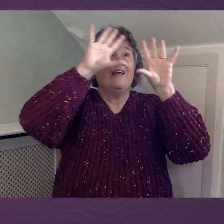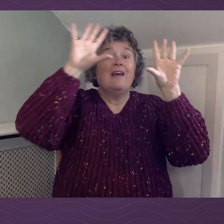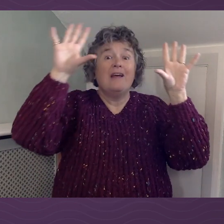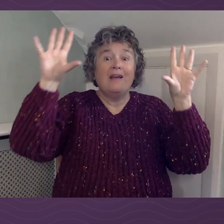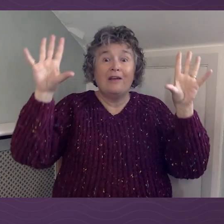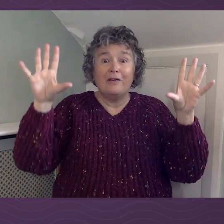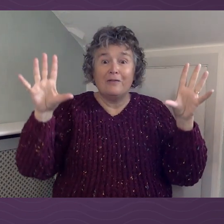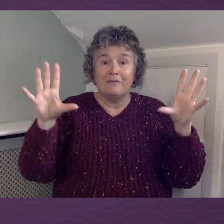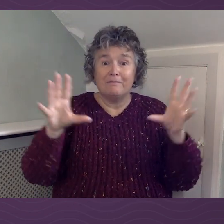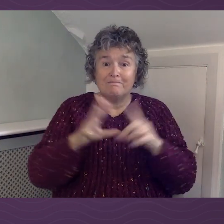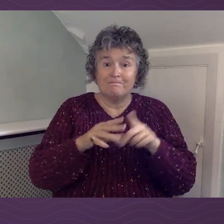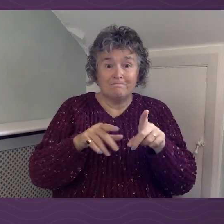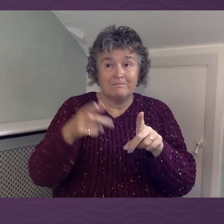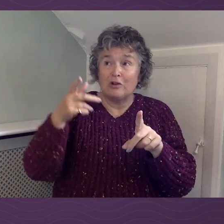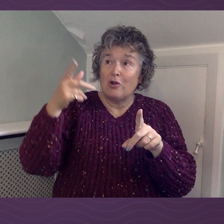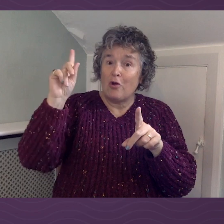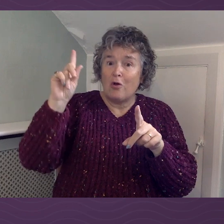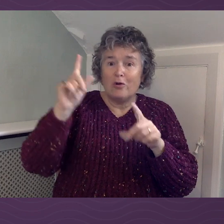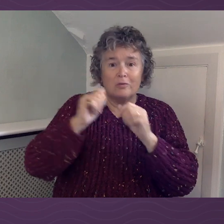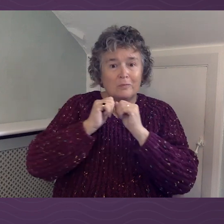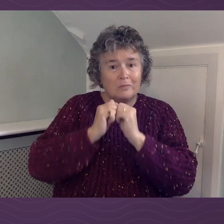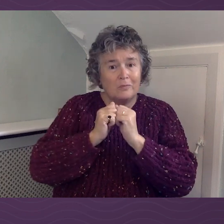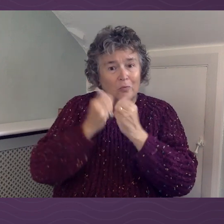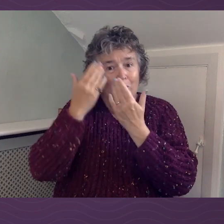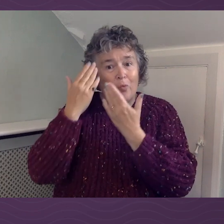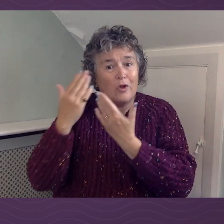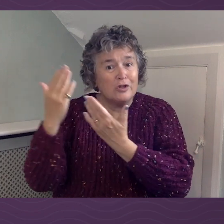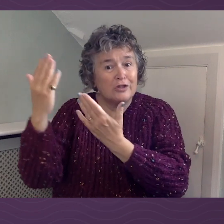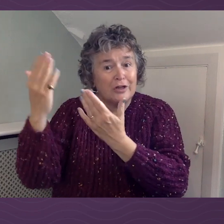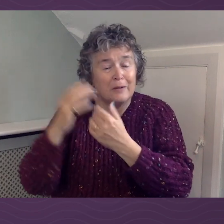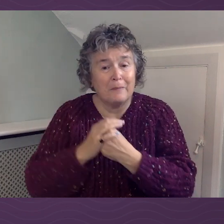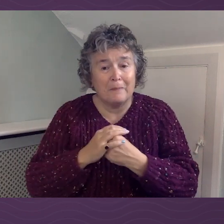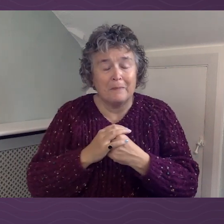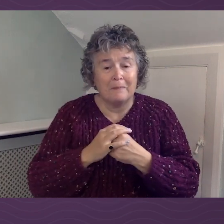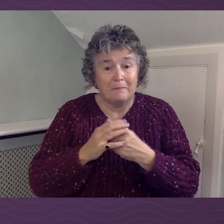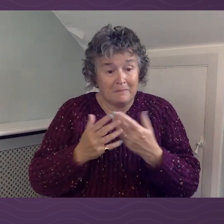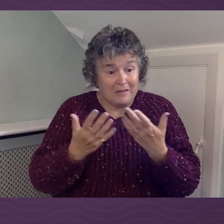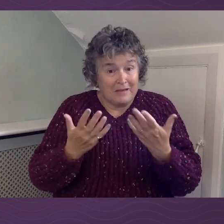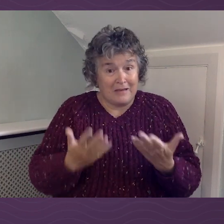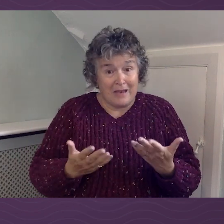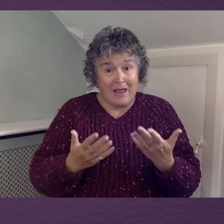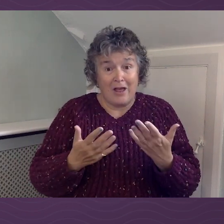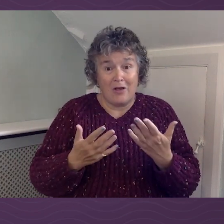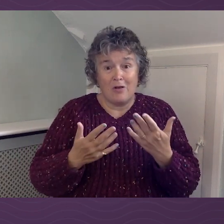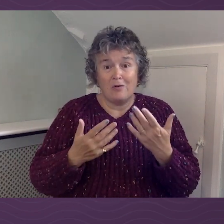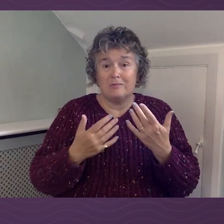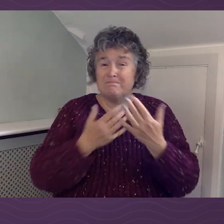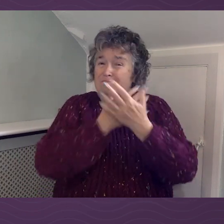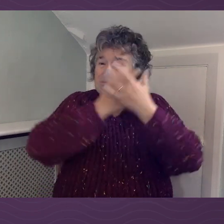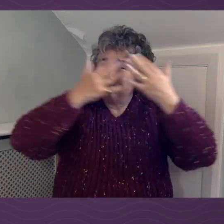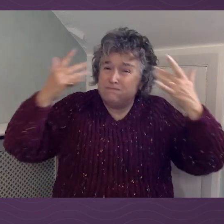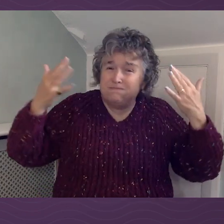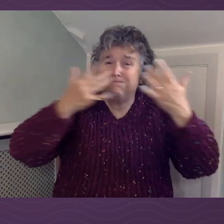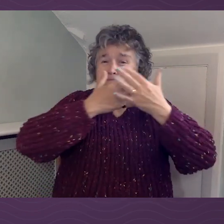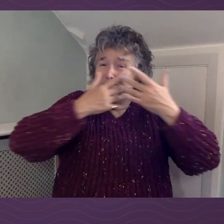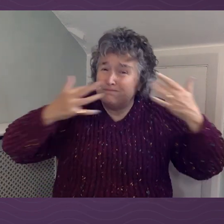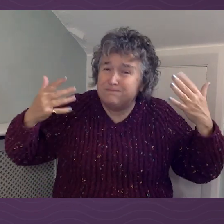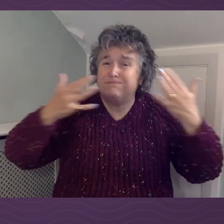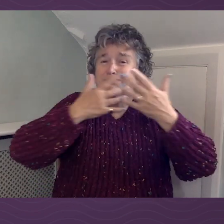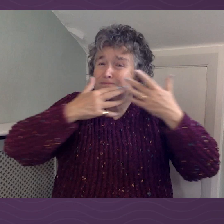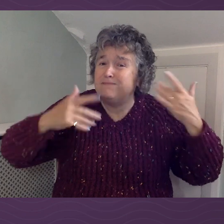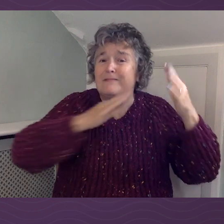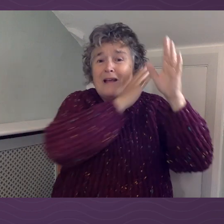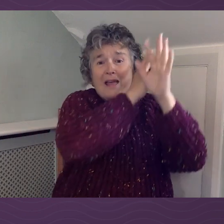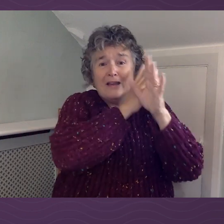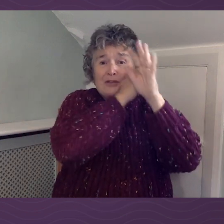the God who is worthy of all worship, who is even now being worshipped by hundreds of thousands of